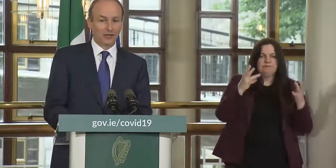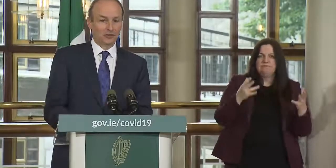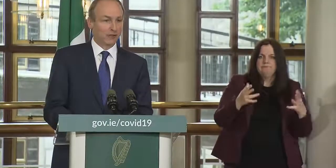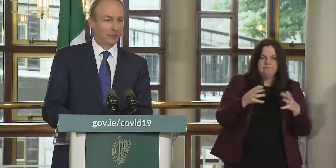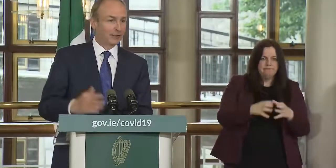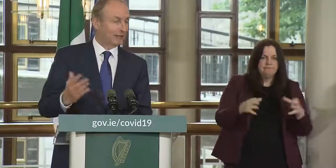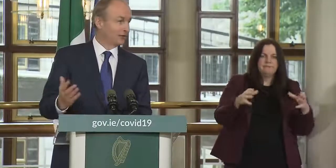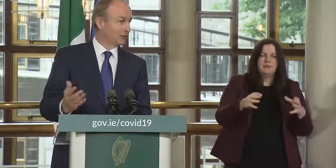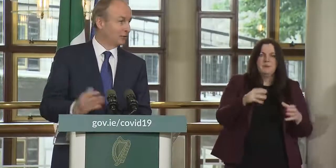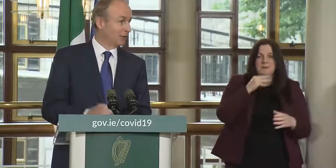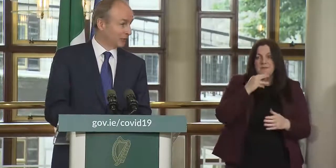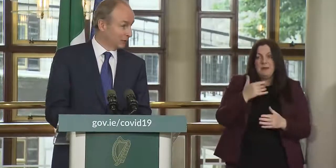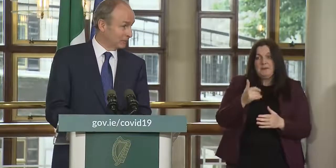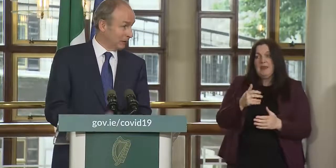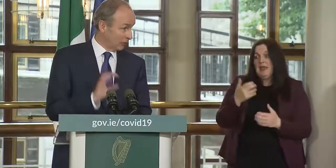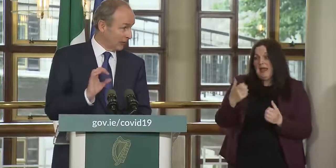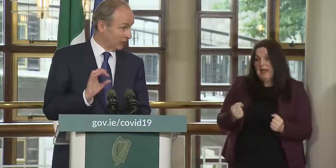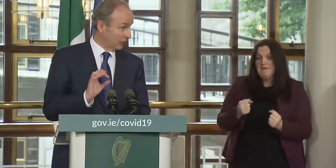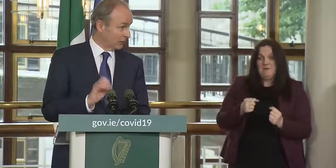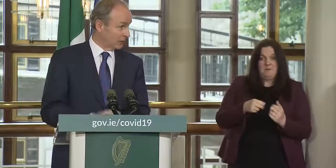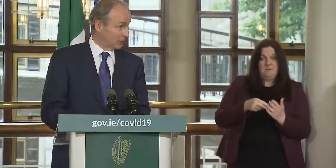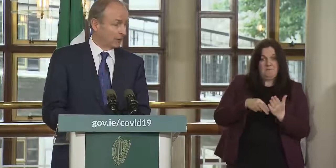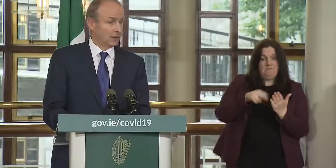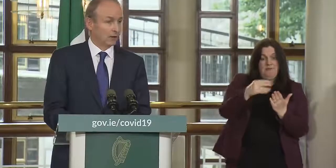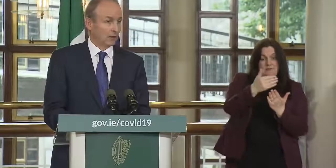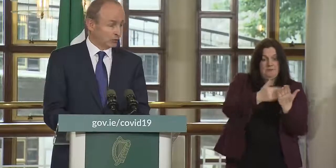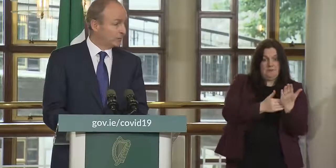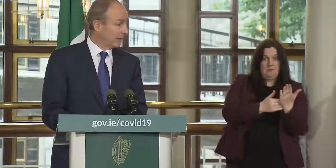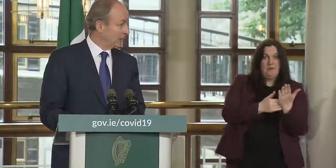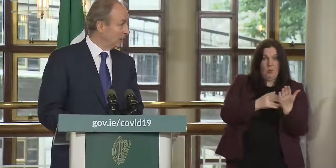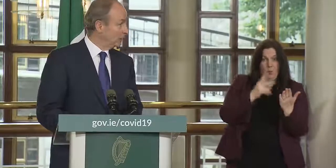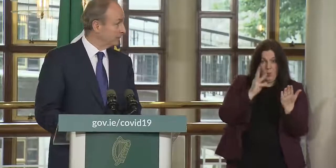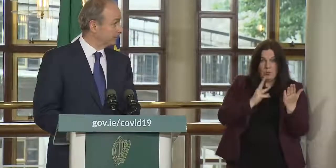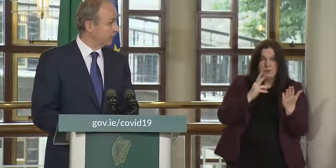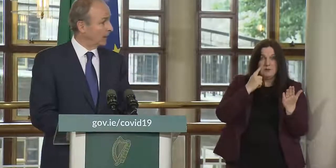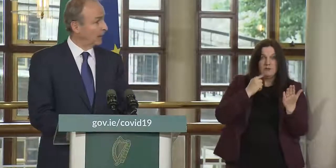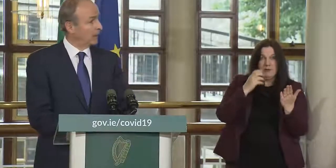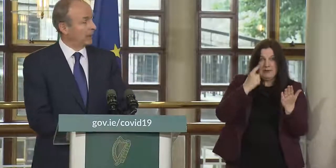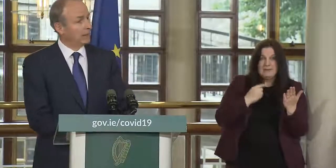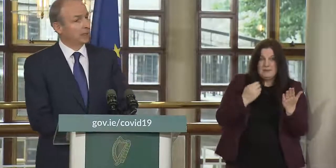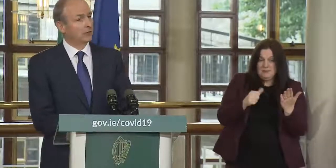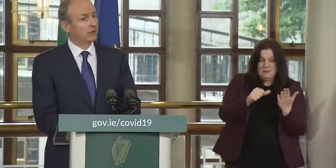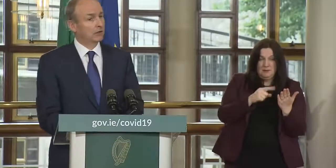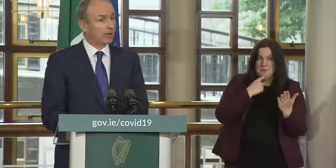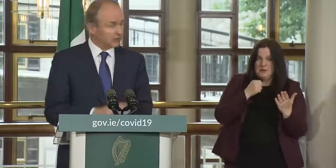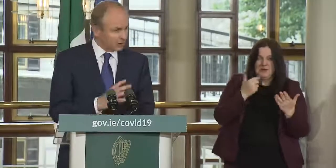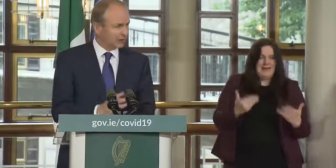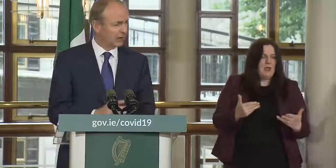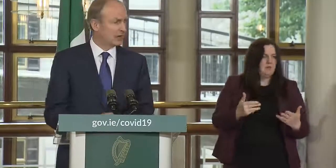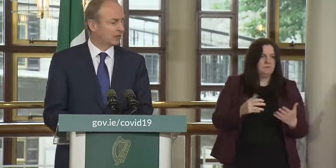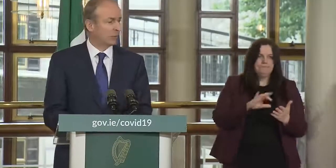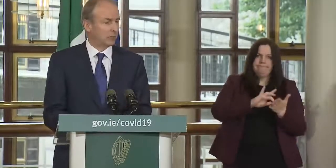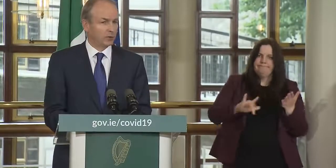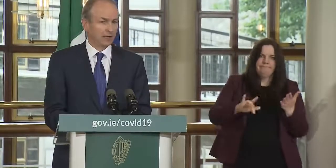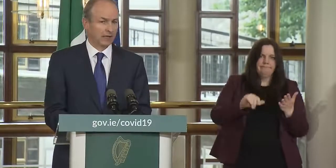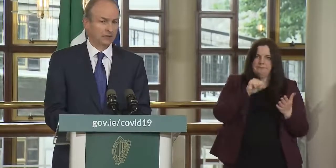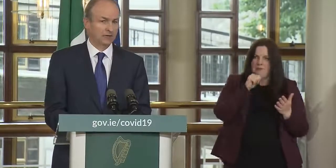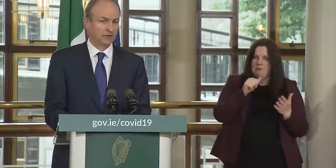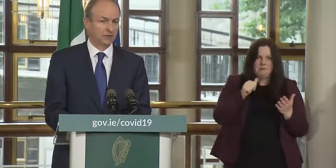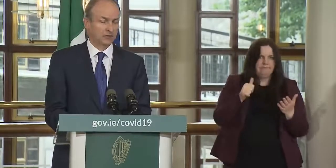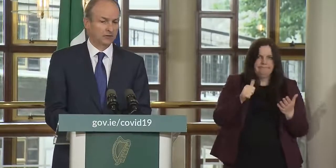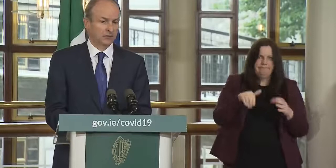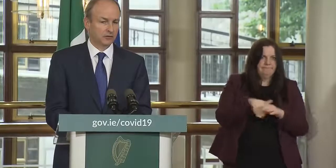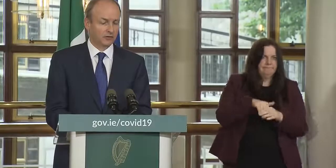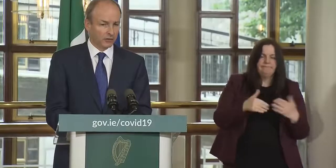this methodology might have been on the list two weeks ago on a green list that wouldn't make it now and that is the that is the difficulty and that's why public